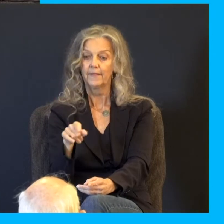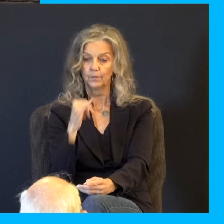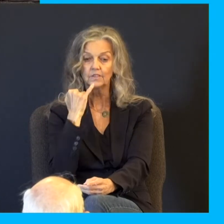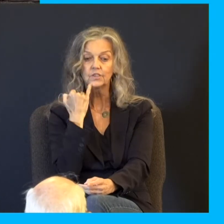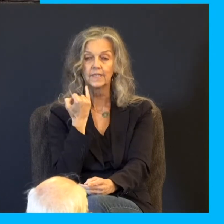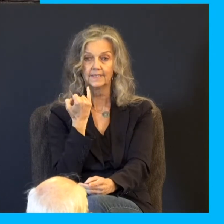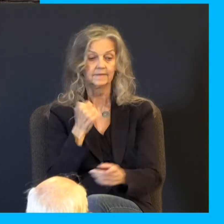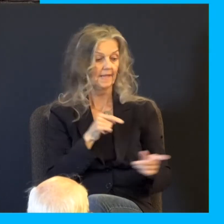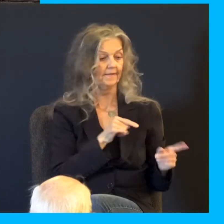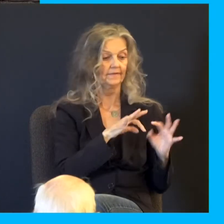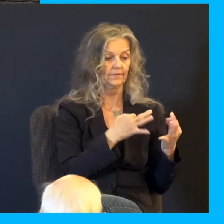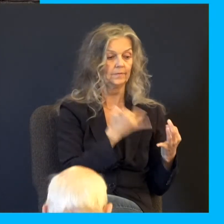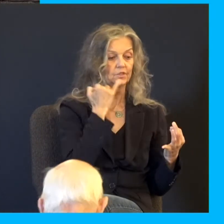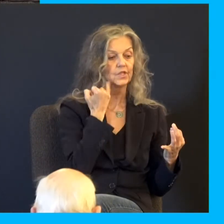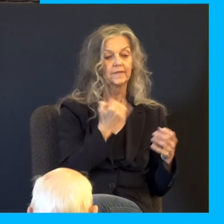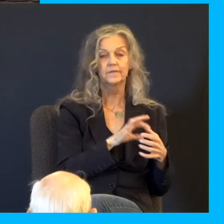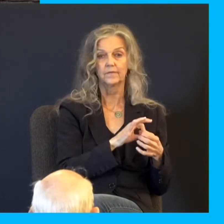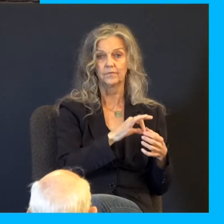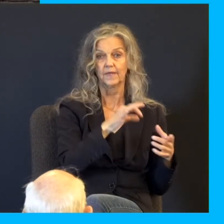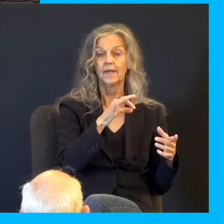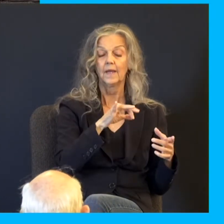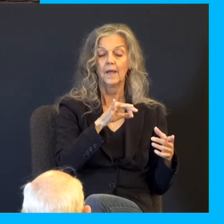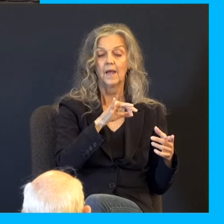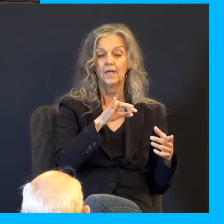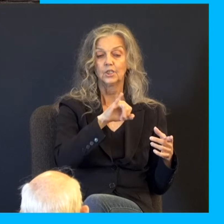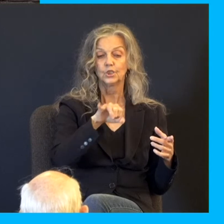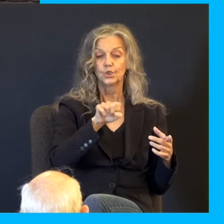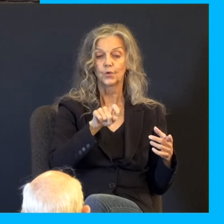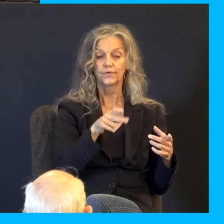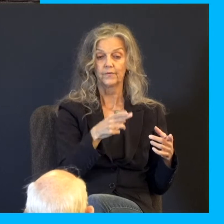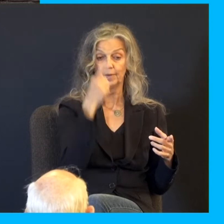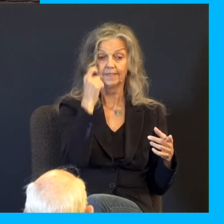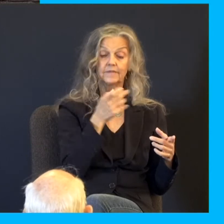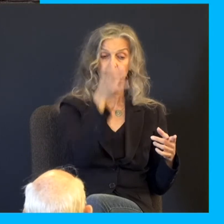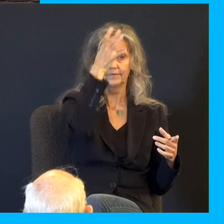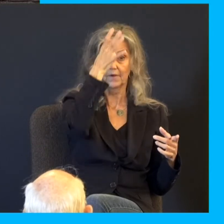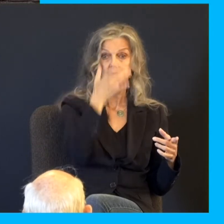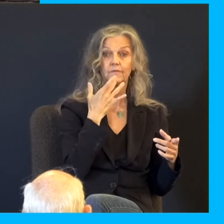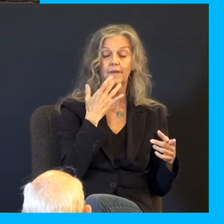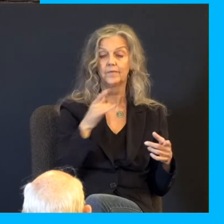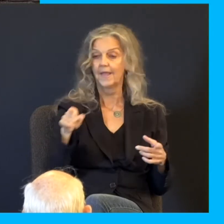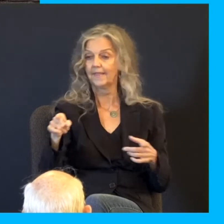jealous of? He was their father's favorite. Third thing this person asked us to pray for the family is they're dealing with greed.